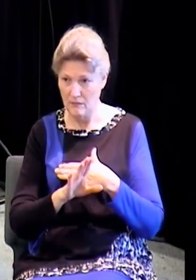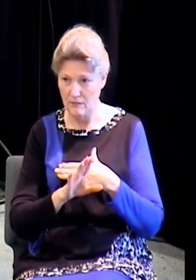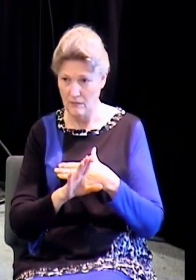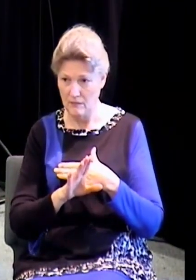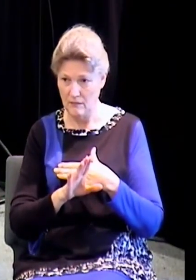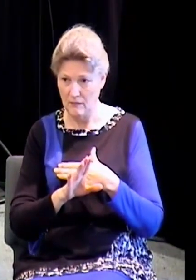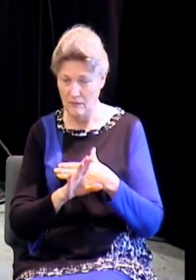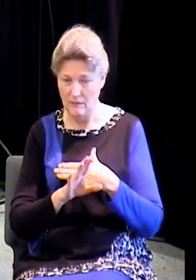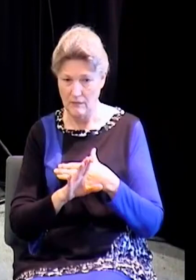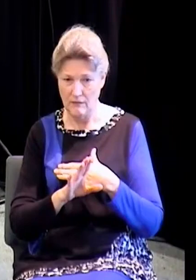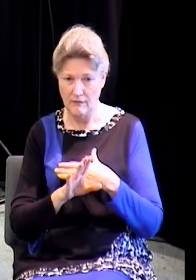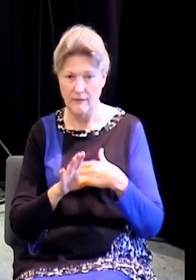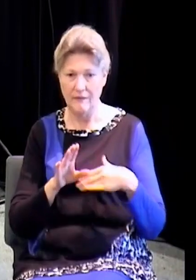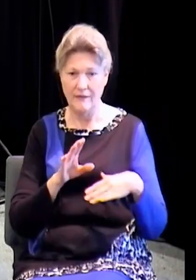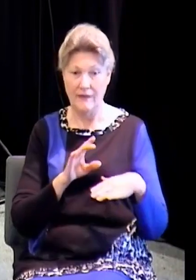kick. Boom. Boom.